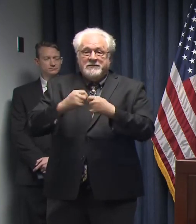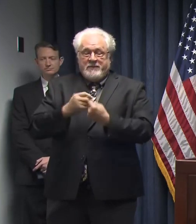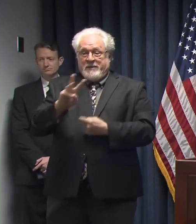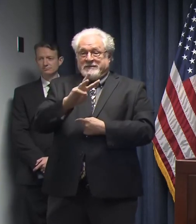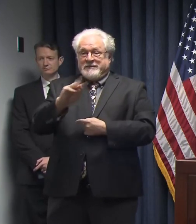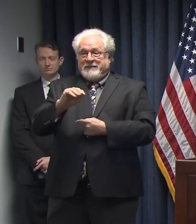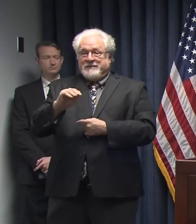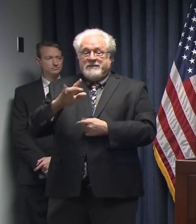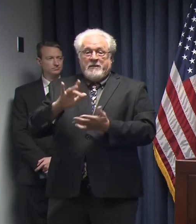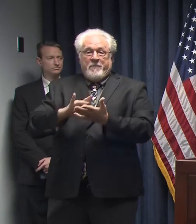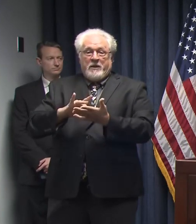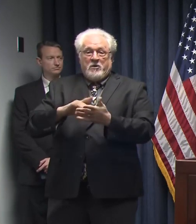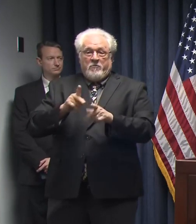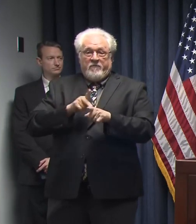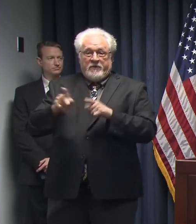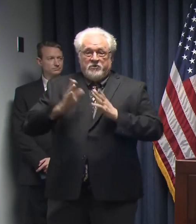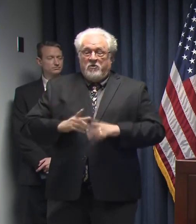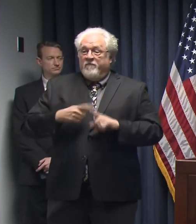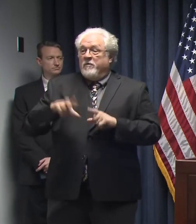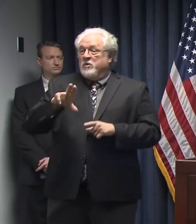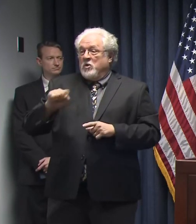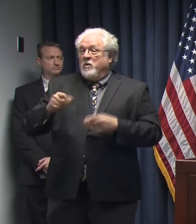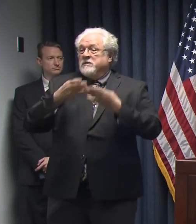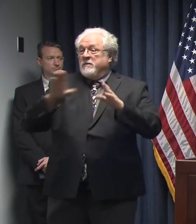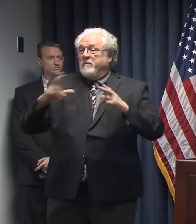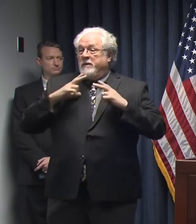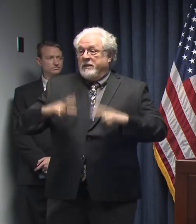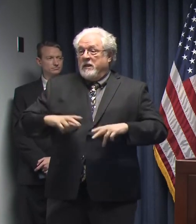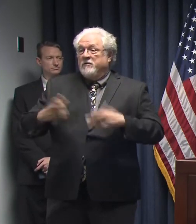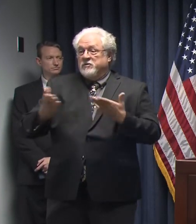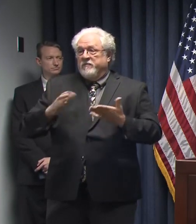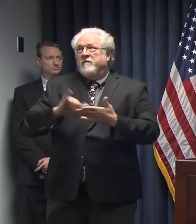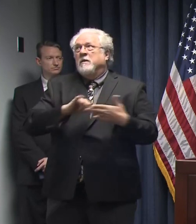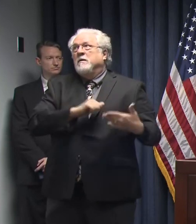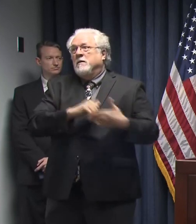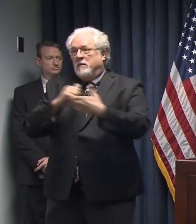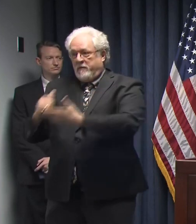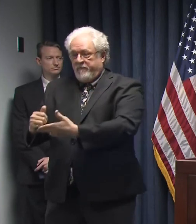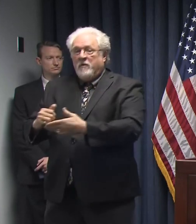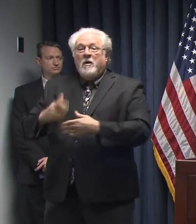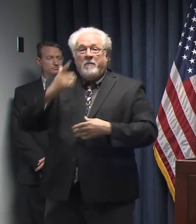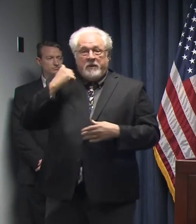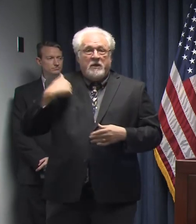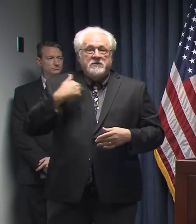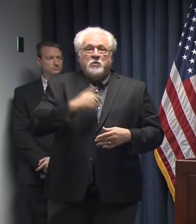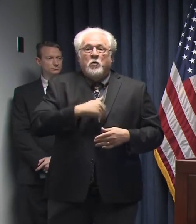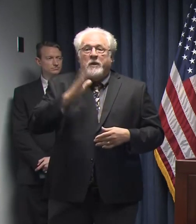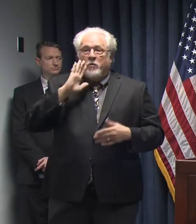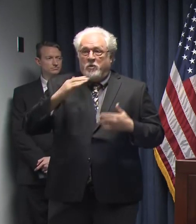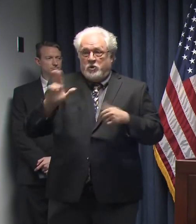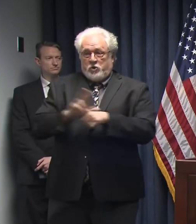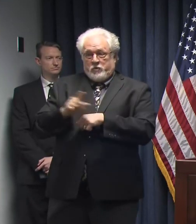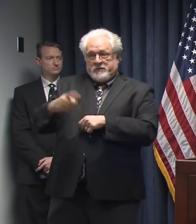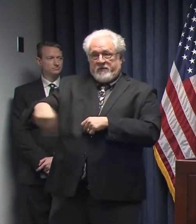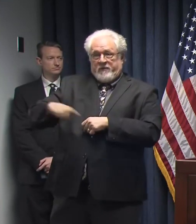professionals from the U.S. Public Health Service. That will be very, very helpful because we will use them to augment